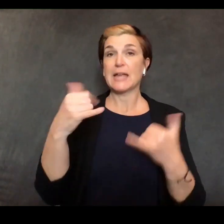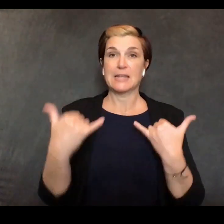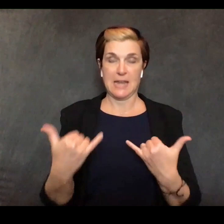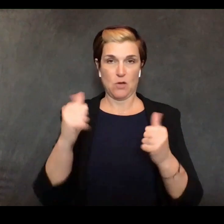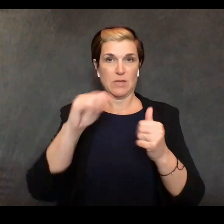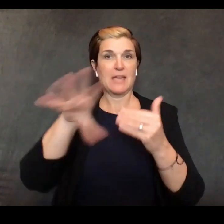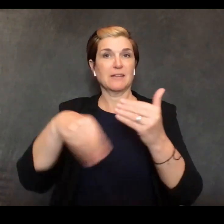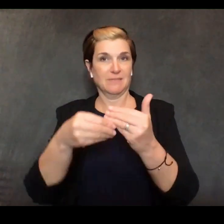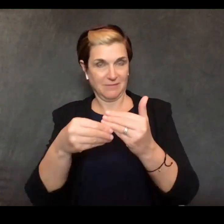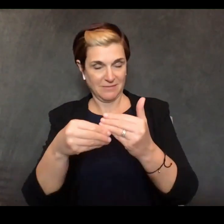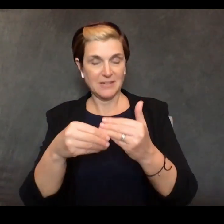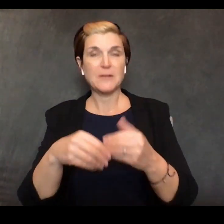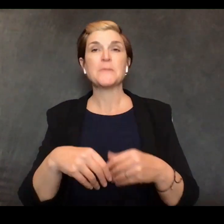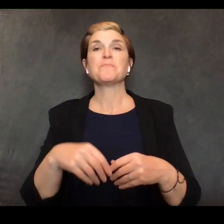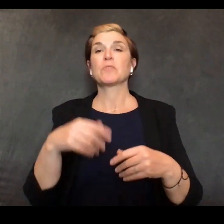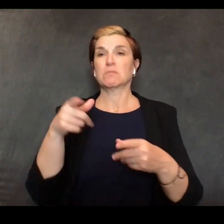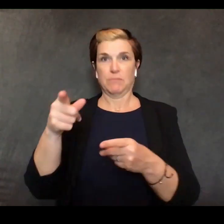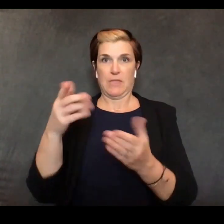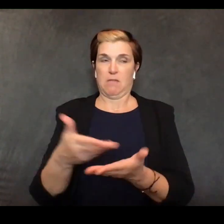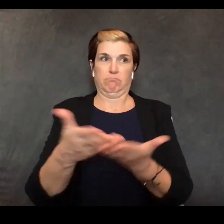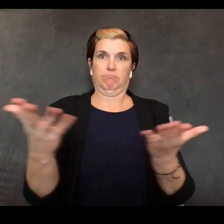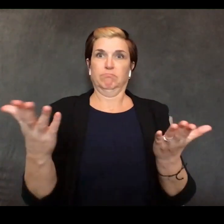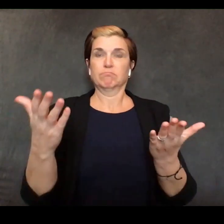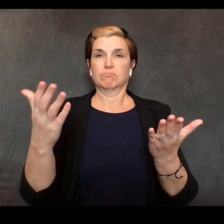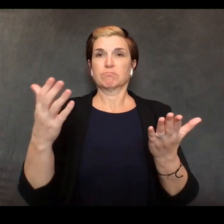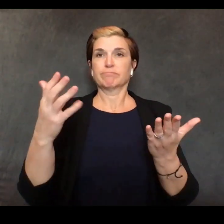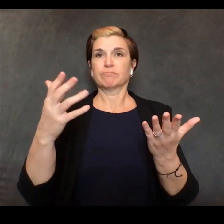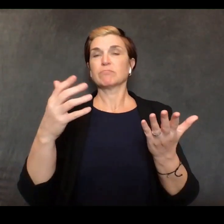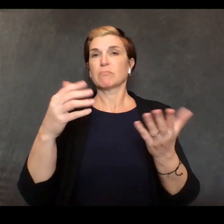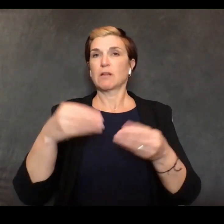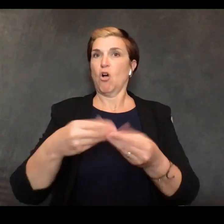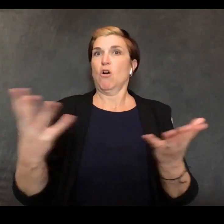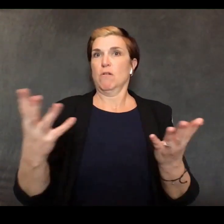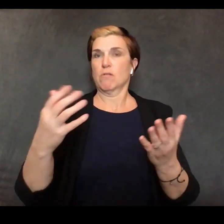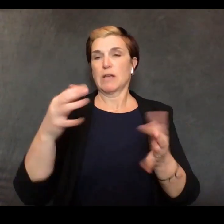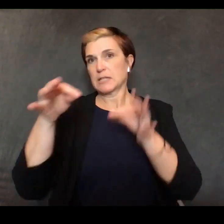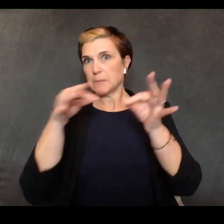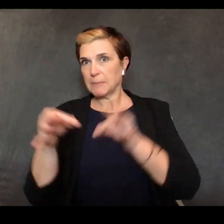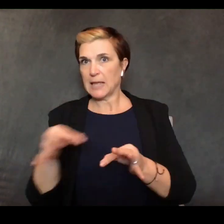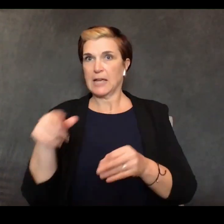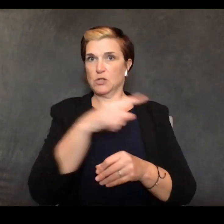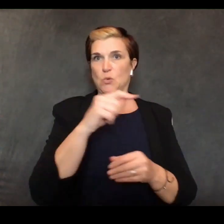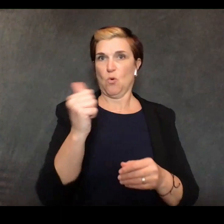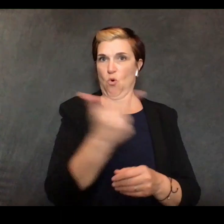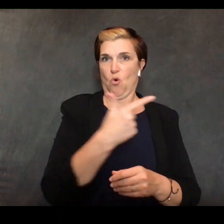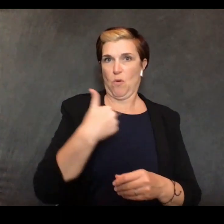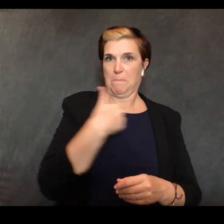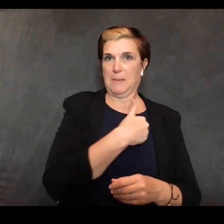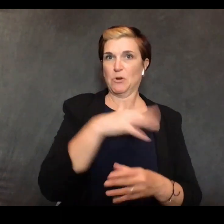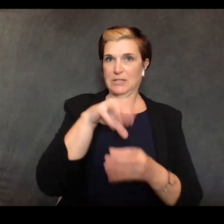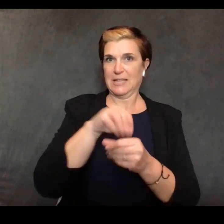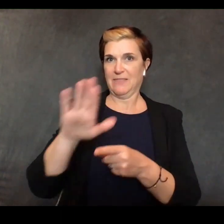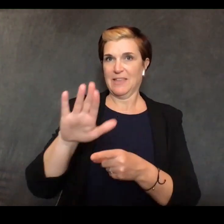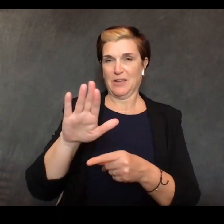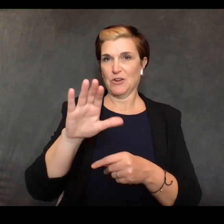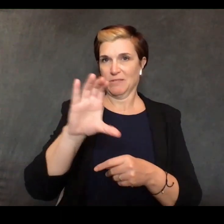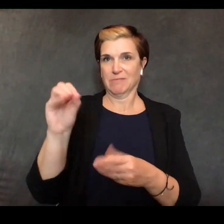their members what they cover as our nation seeks to balance the twin imperatives of getting Americans the care that they need